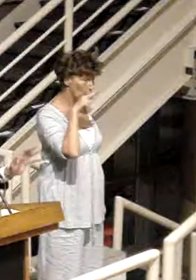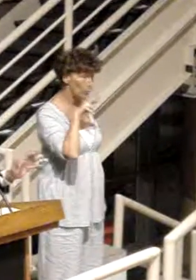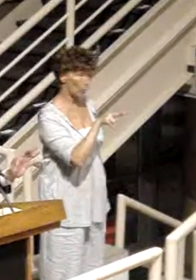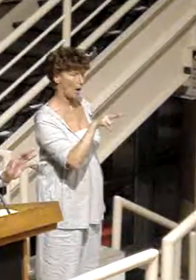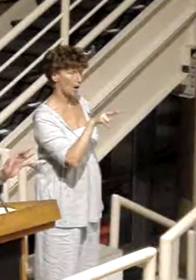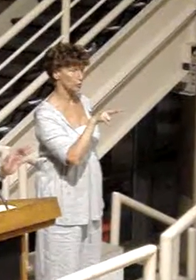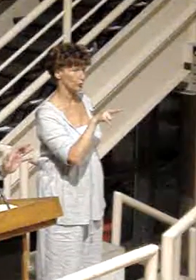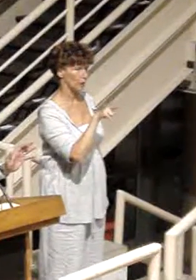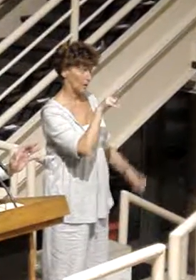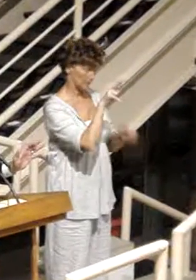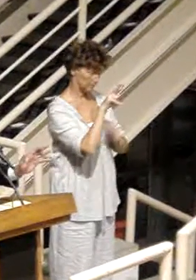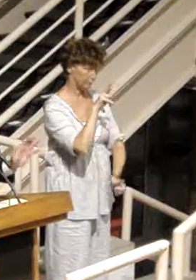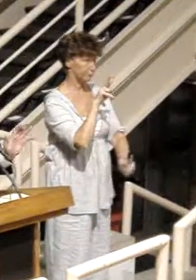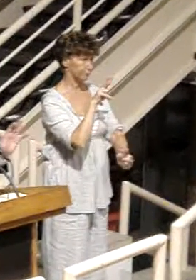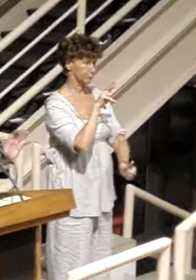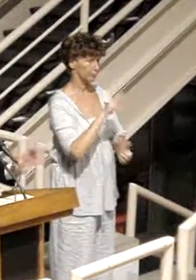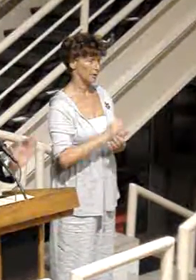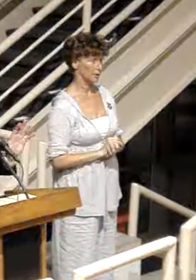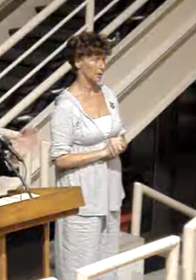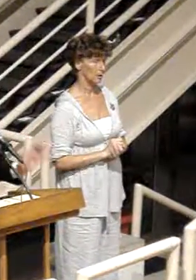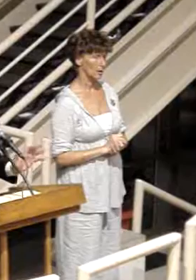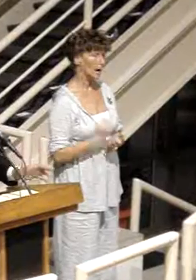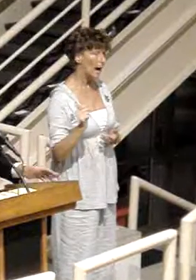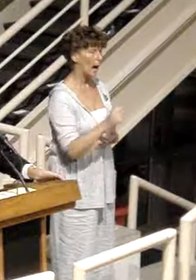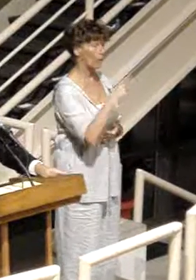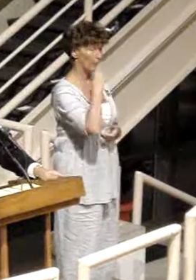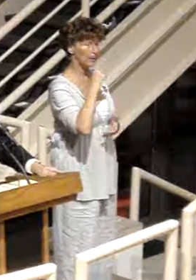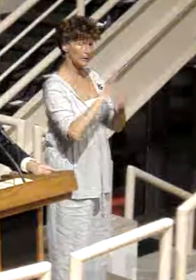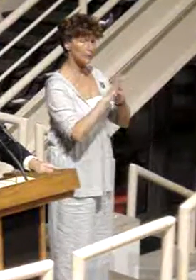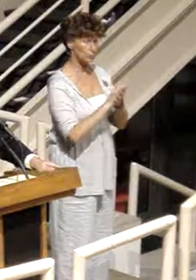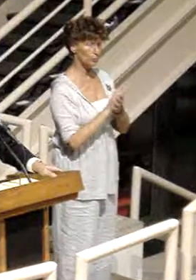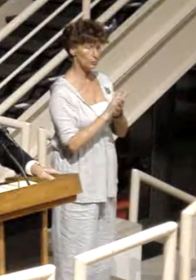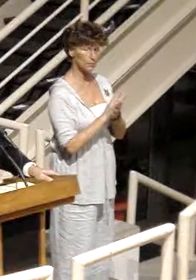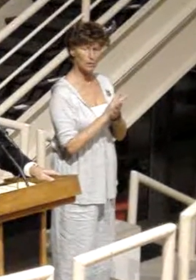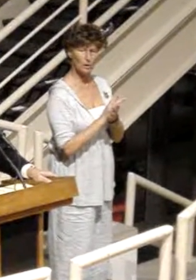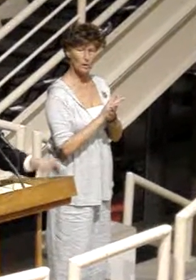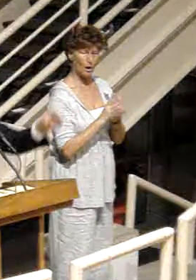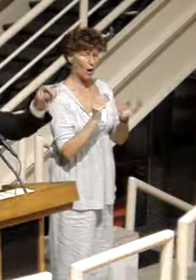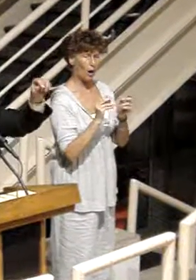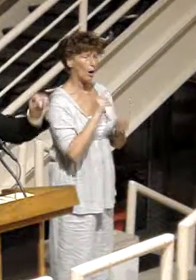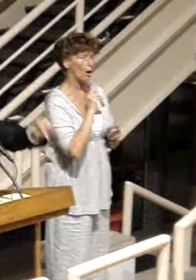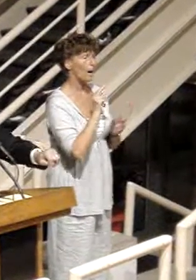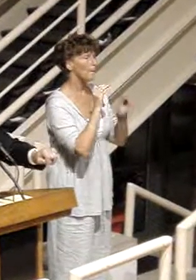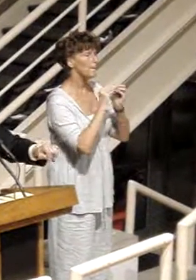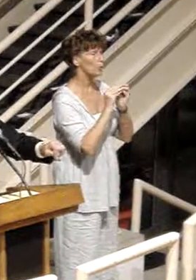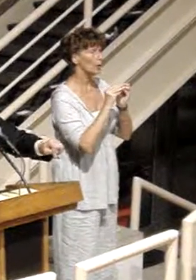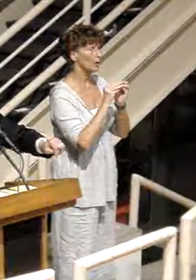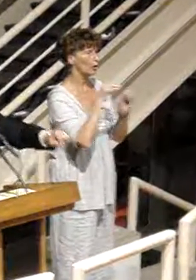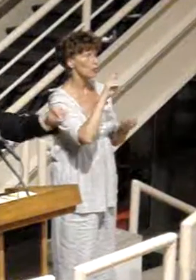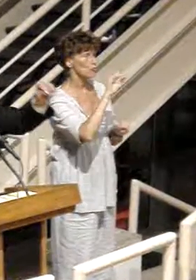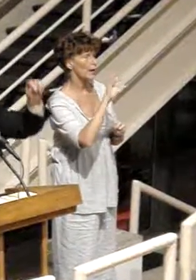our very faces. Our public schools are more racially segregated today